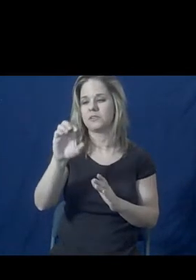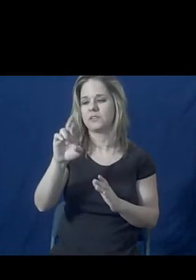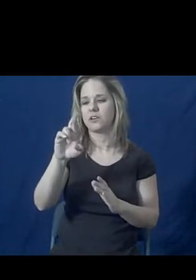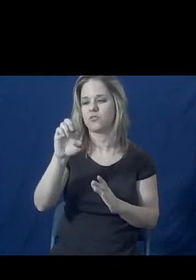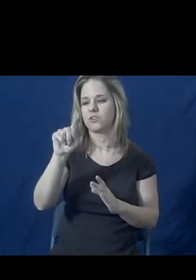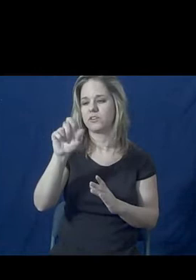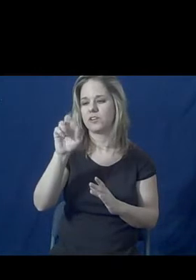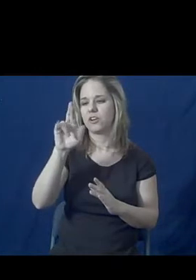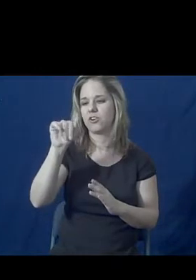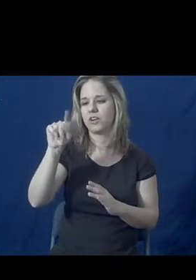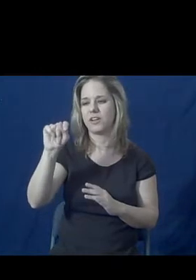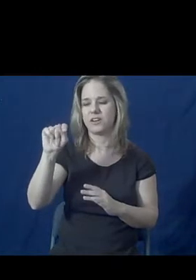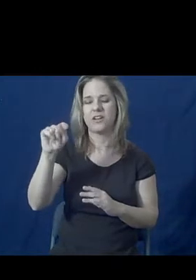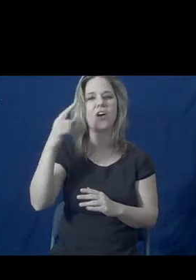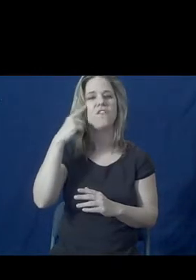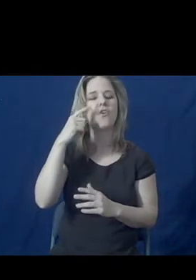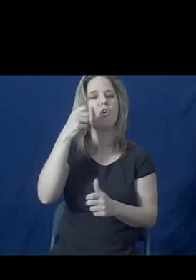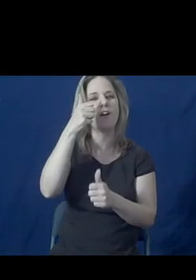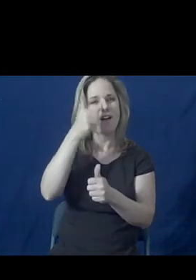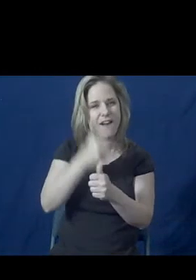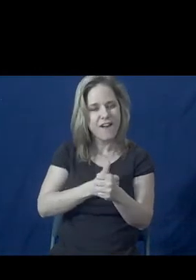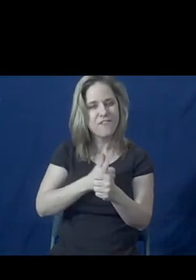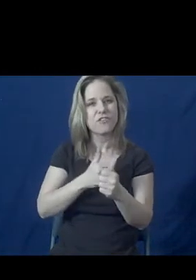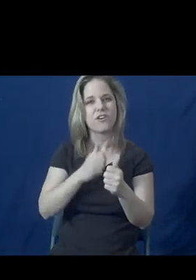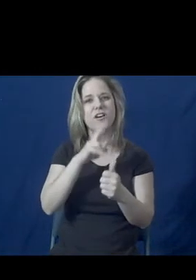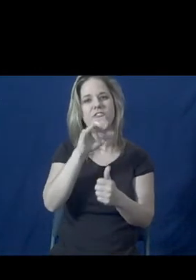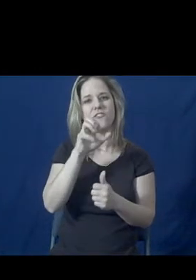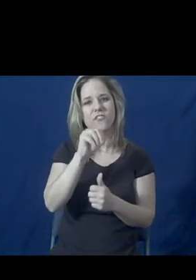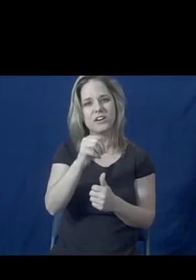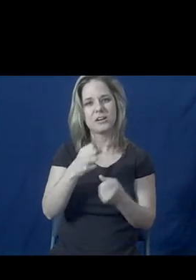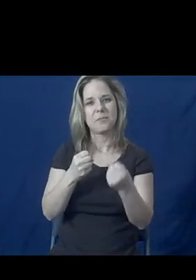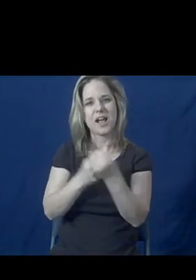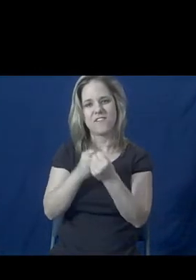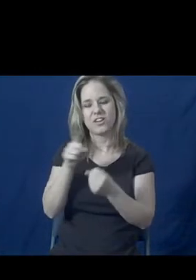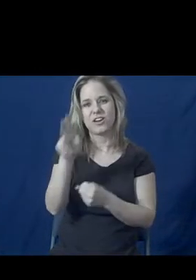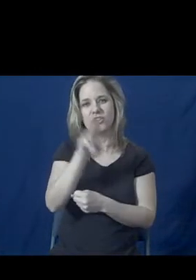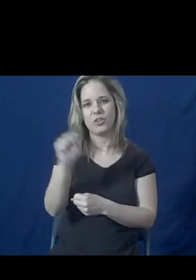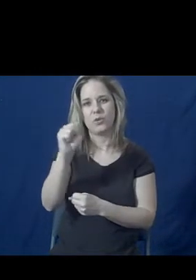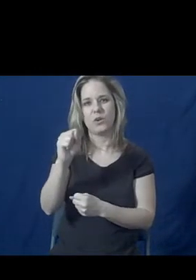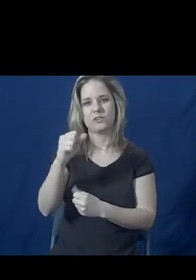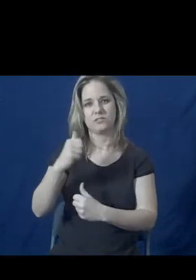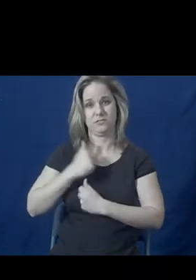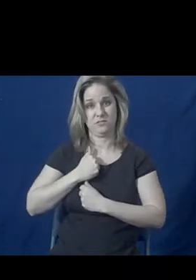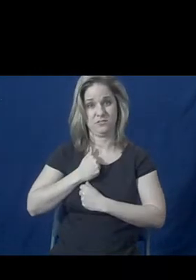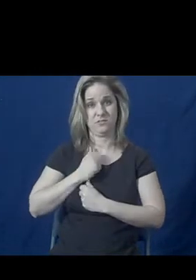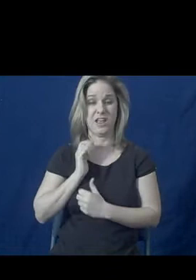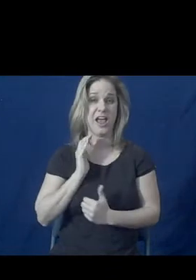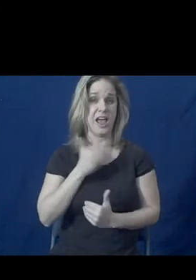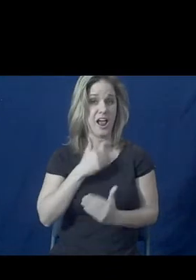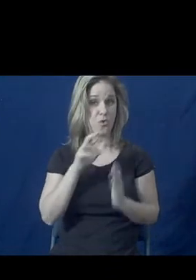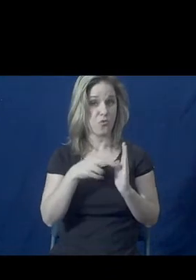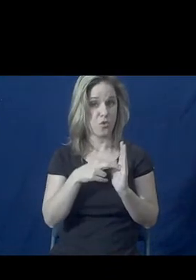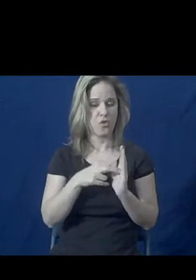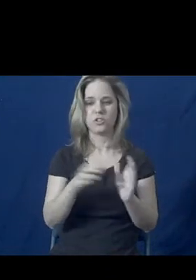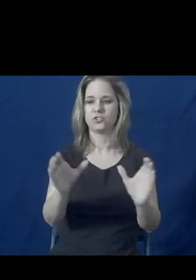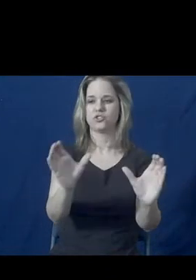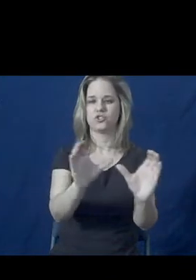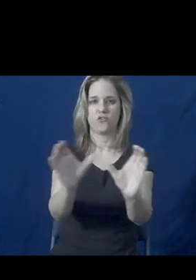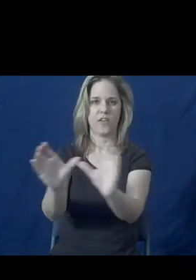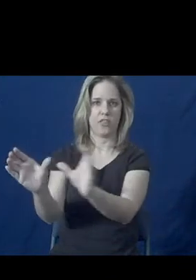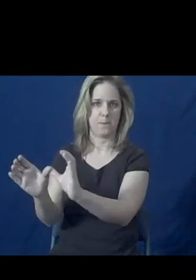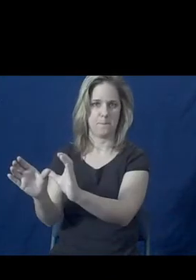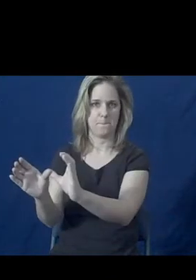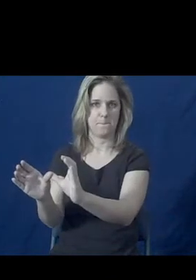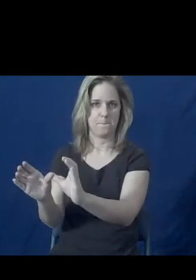for every victim advocate in the United States military to certify them. And we are very